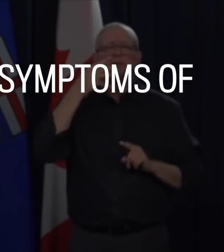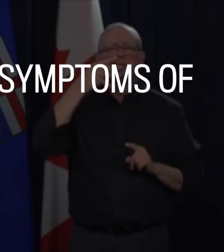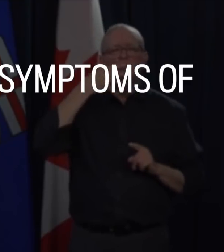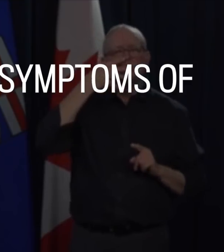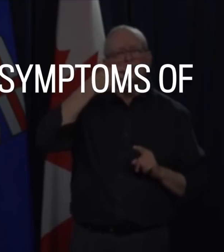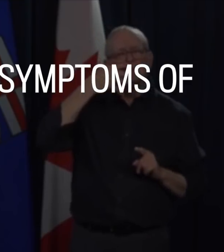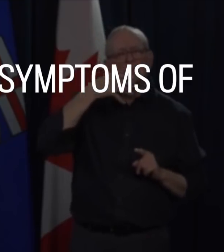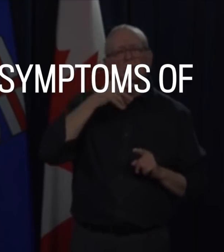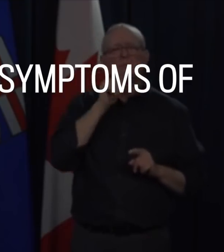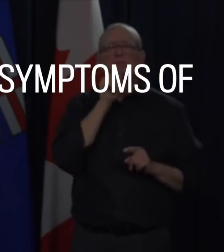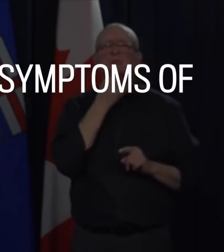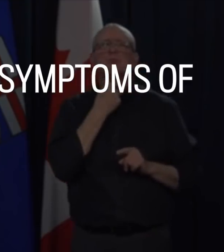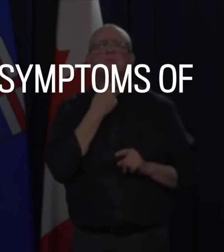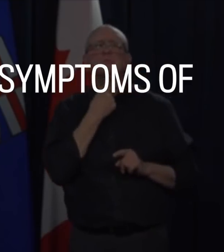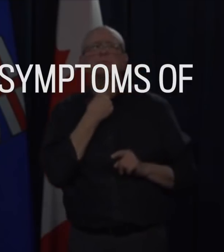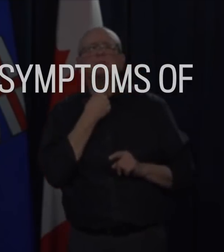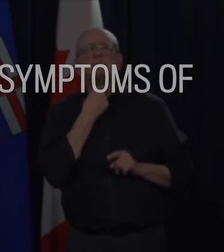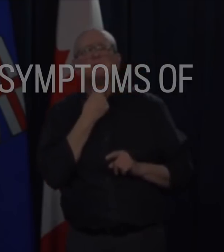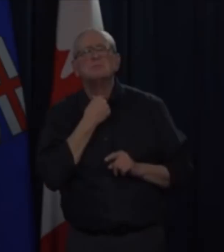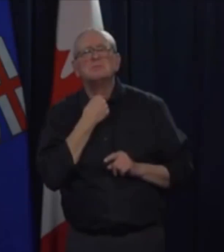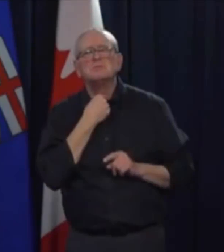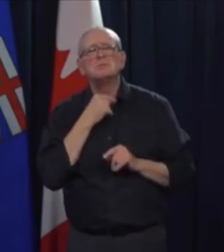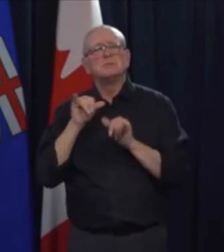even if mild, that can be linked to COVID.